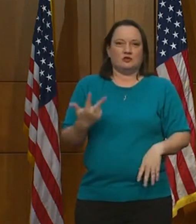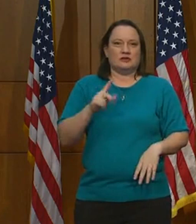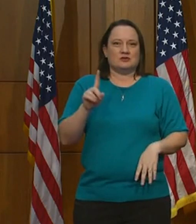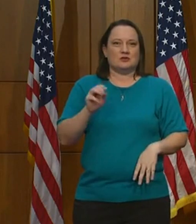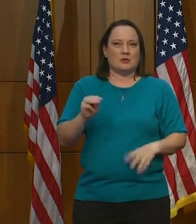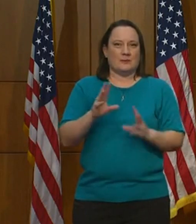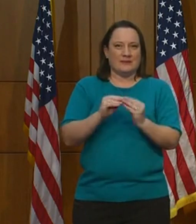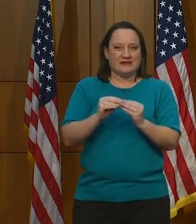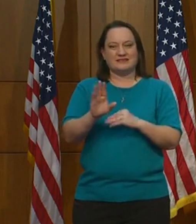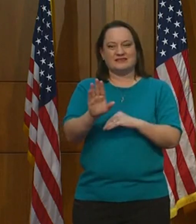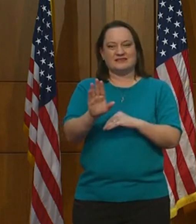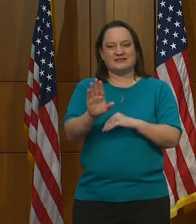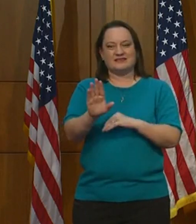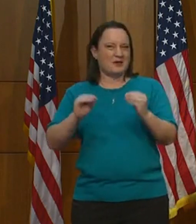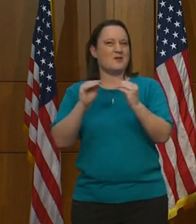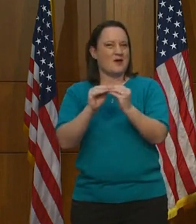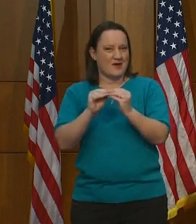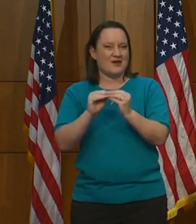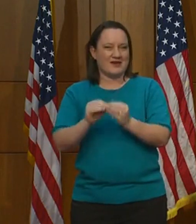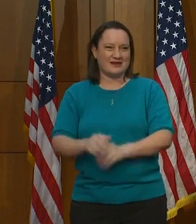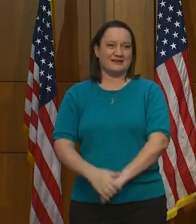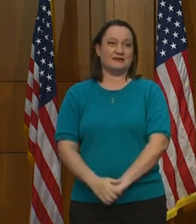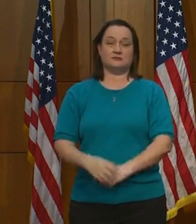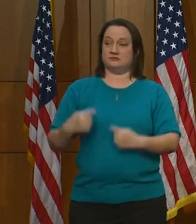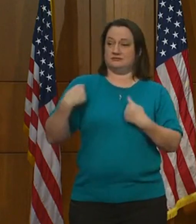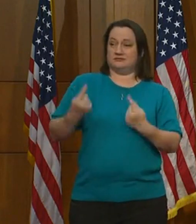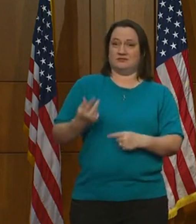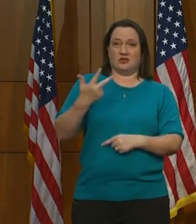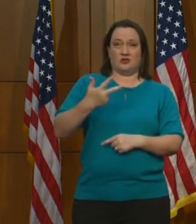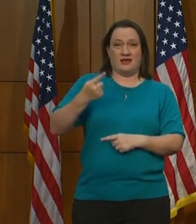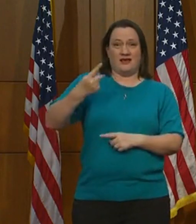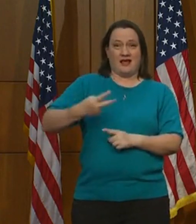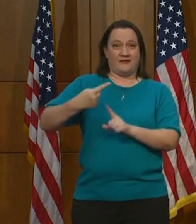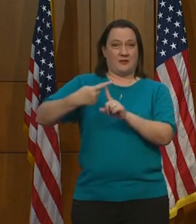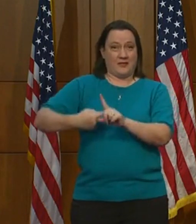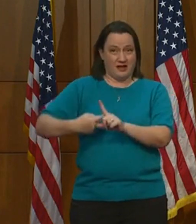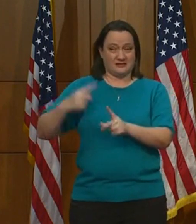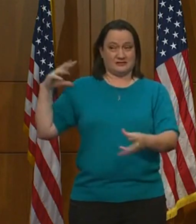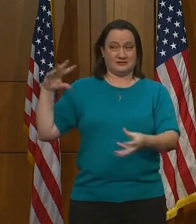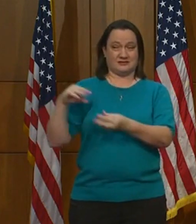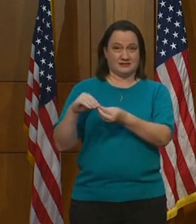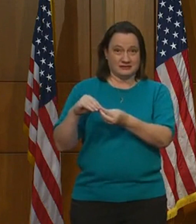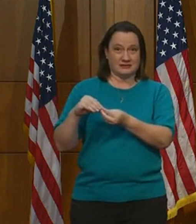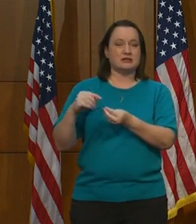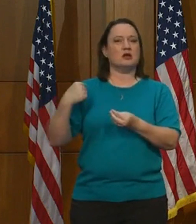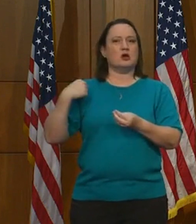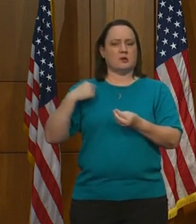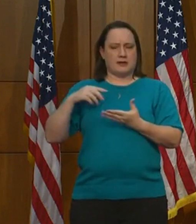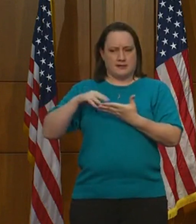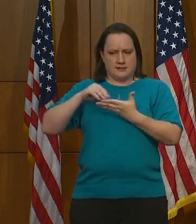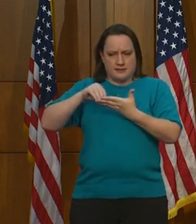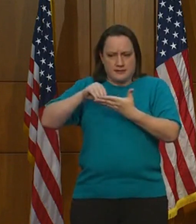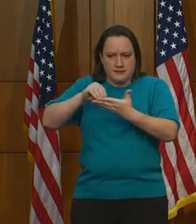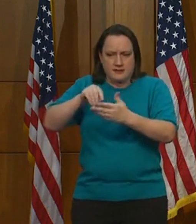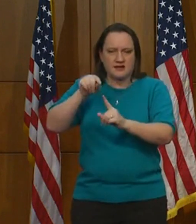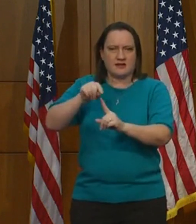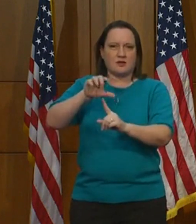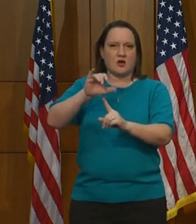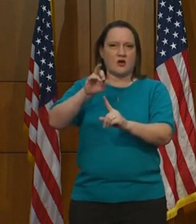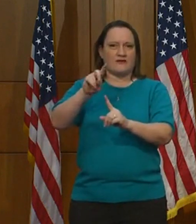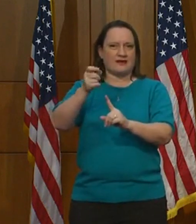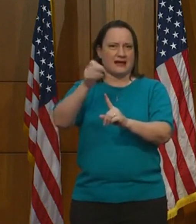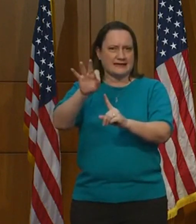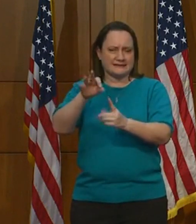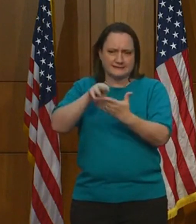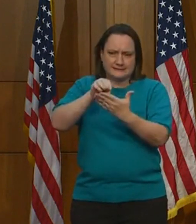afternoon. In the three and a half months since our first case, we've learned a lot about the virus, how it